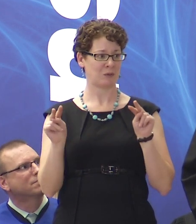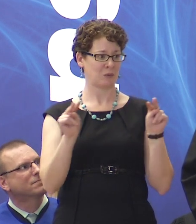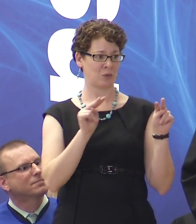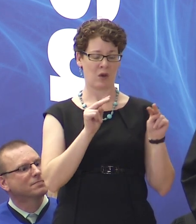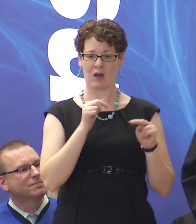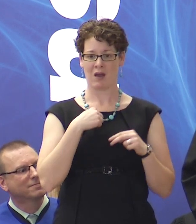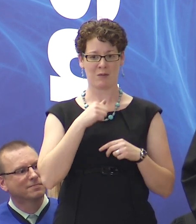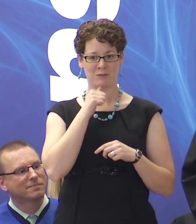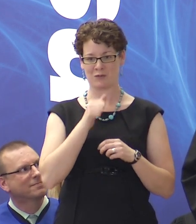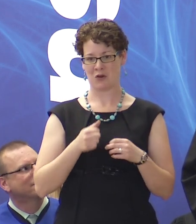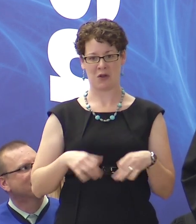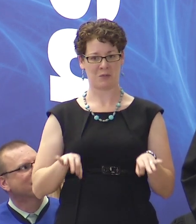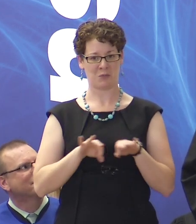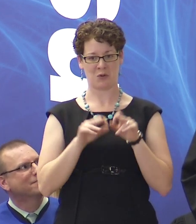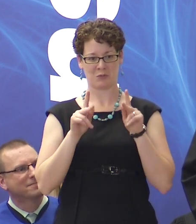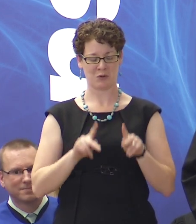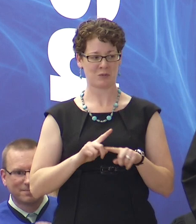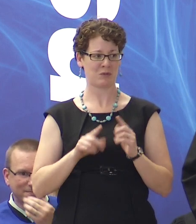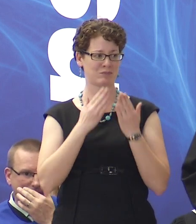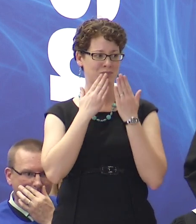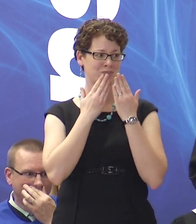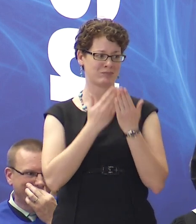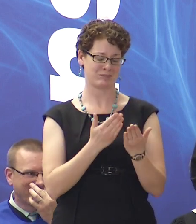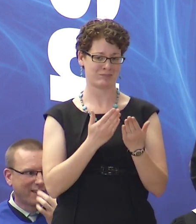unworthy of this, but thank you.